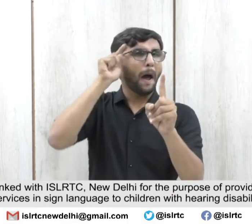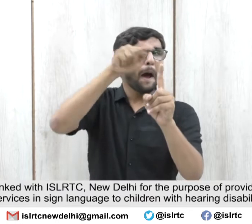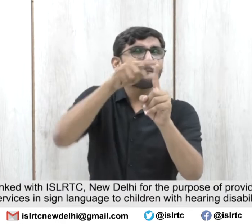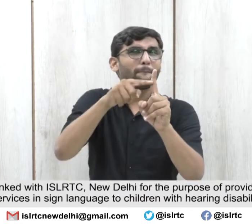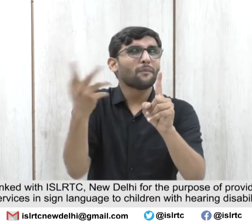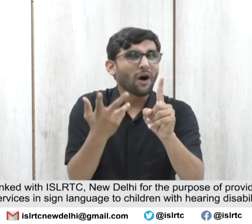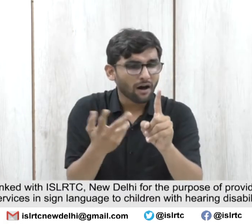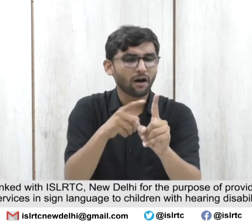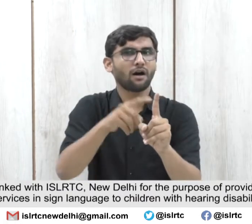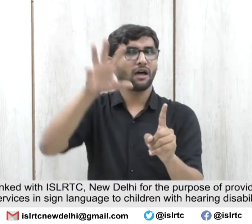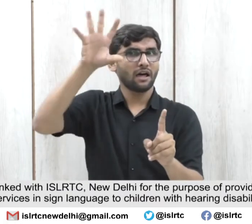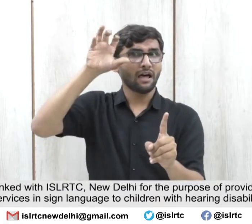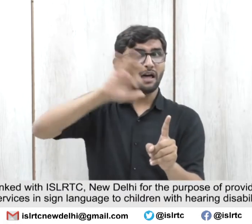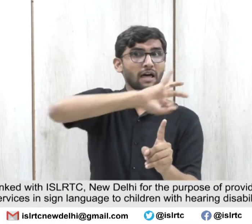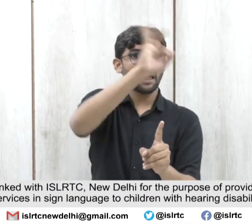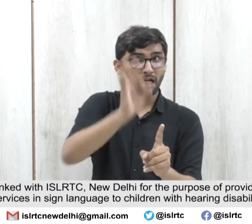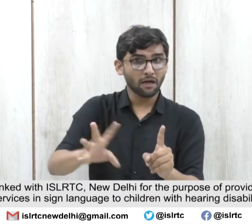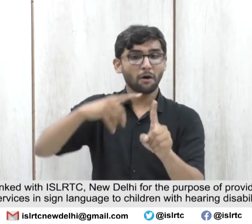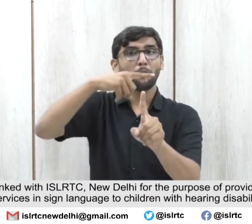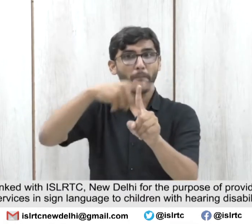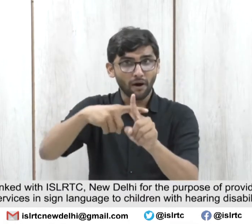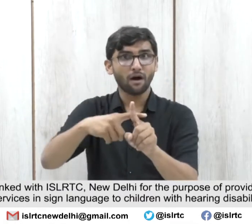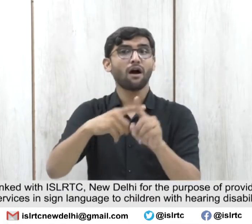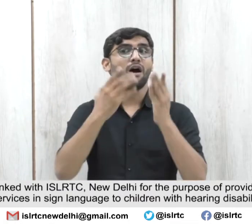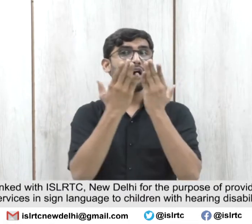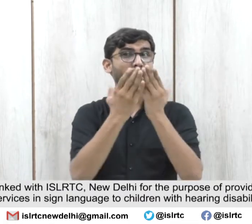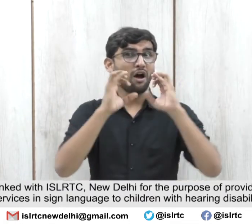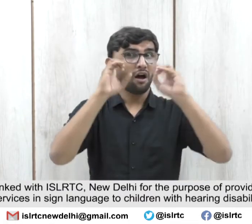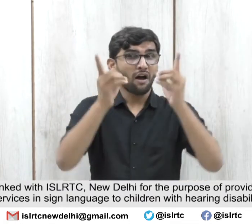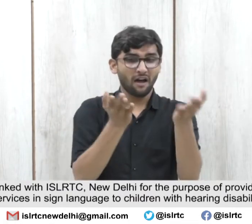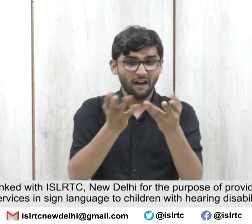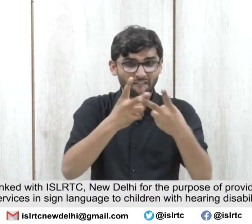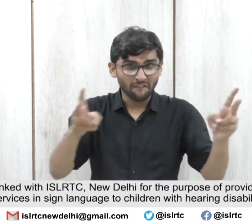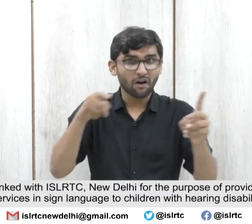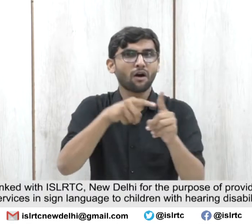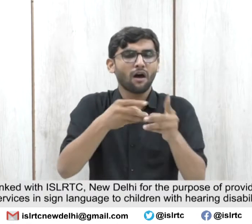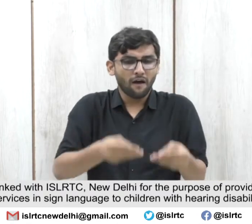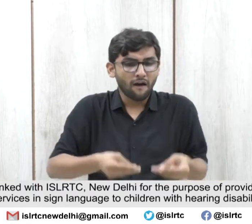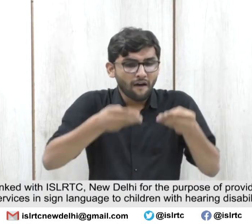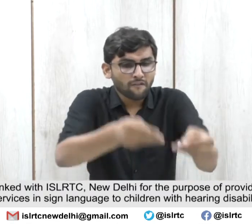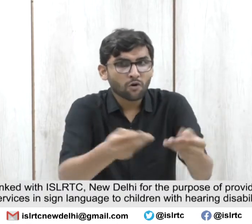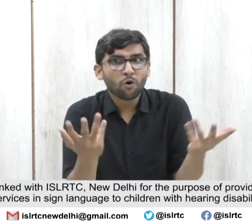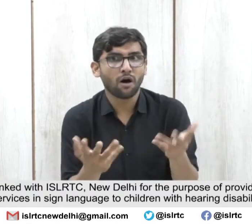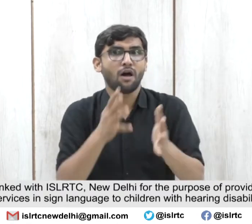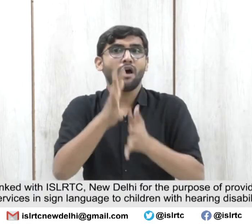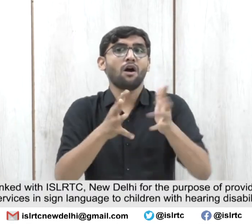and educational services in sign language to children with hearing